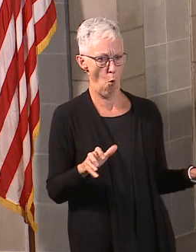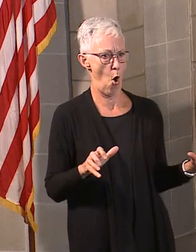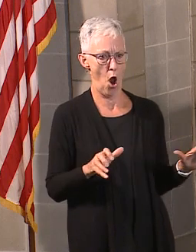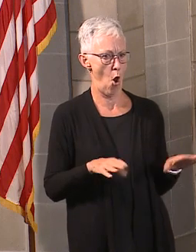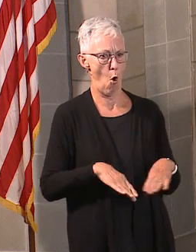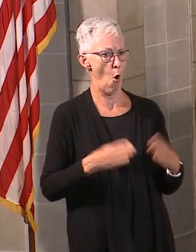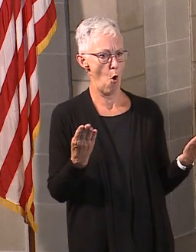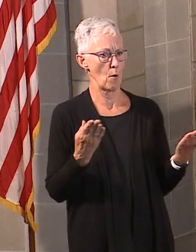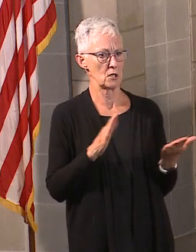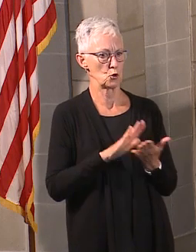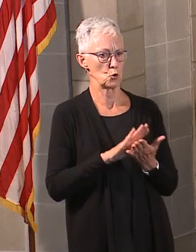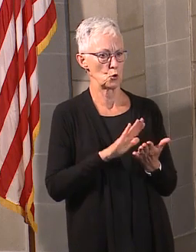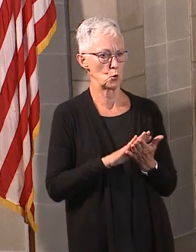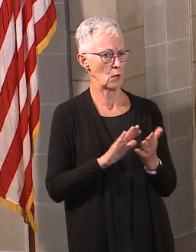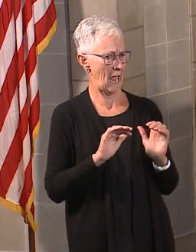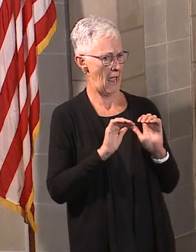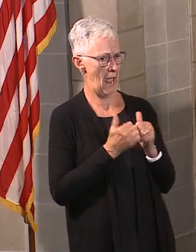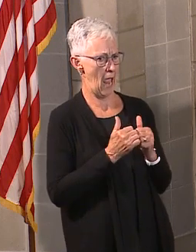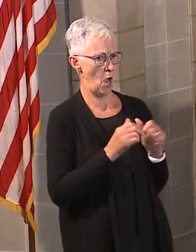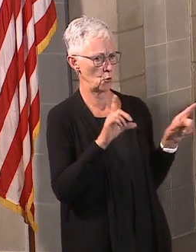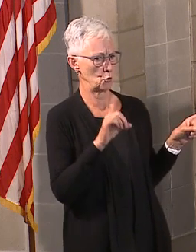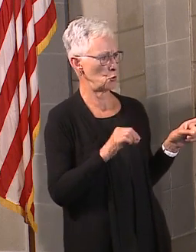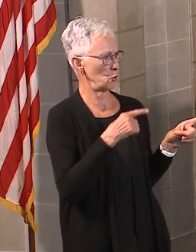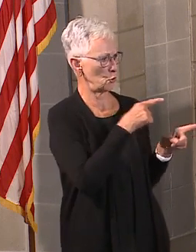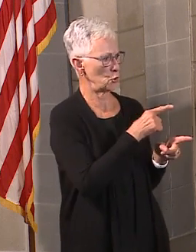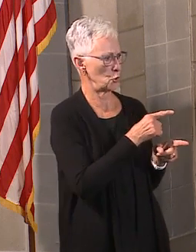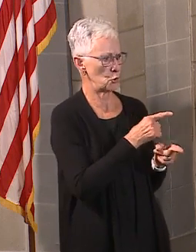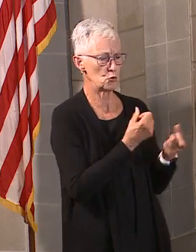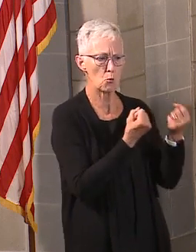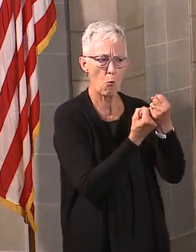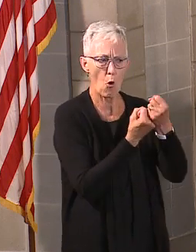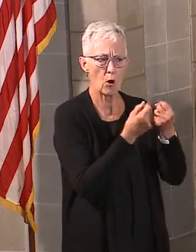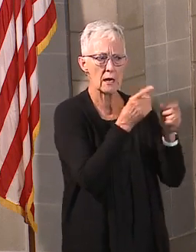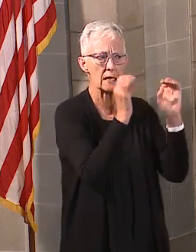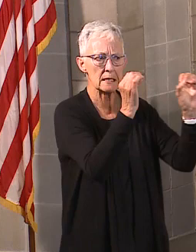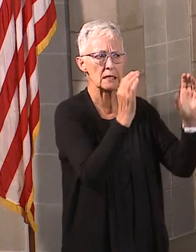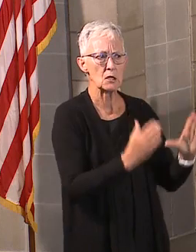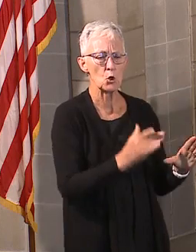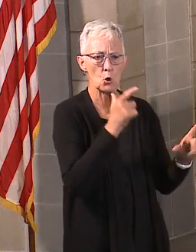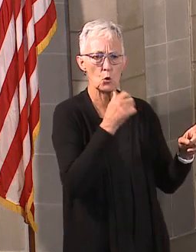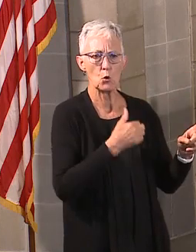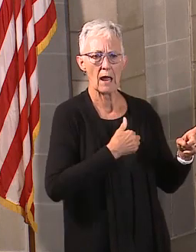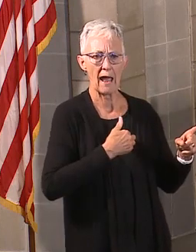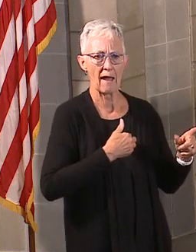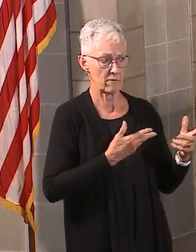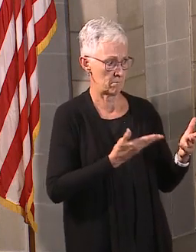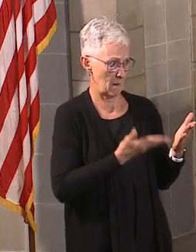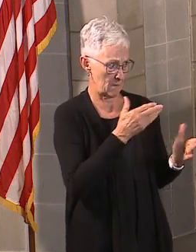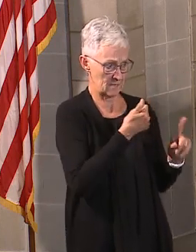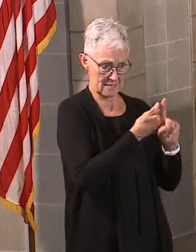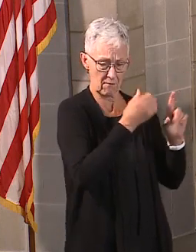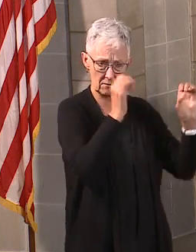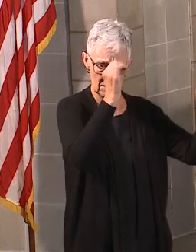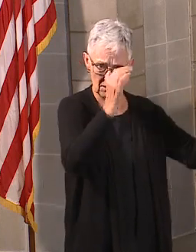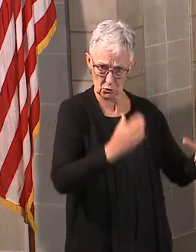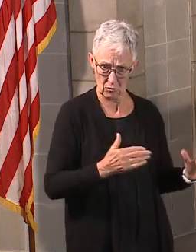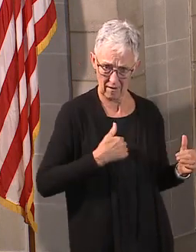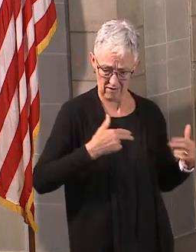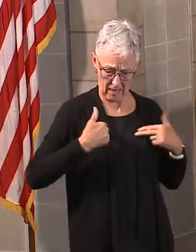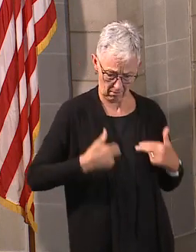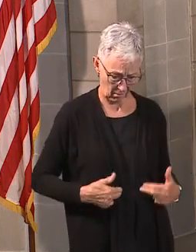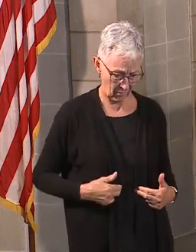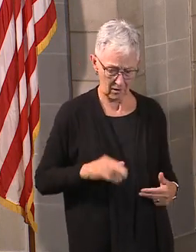accommodation. How do you accommodate teachers with local schools? Well, again, I think that this is where the commissioner is going to be pulling together groups